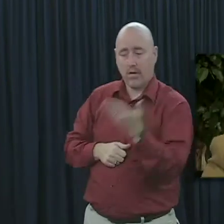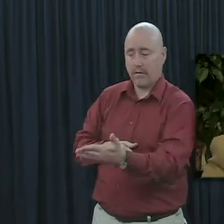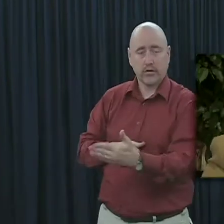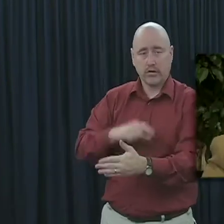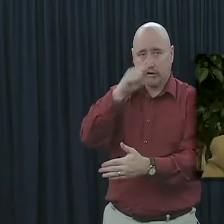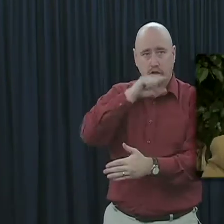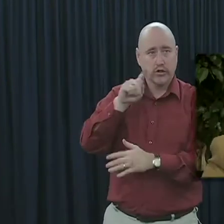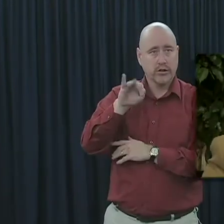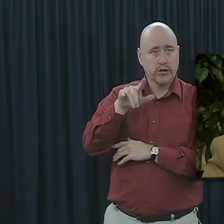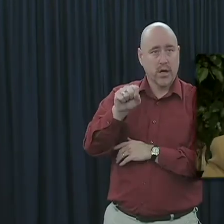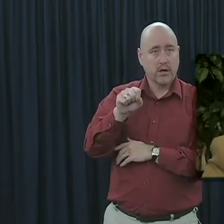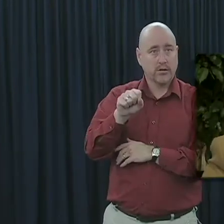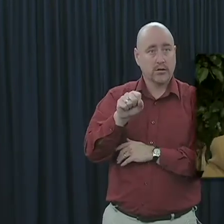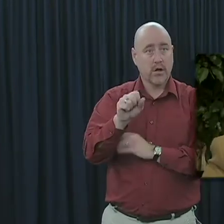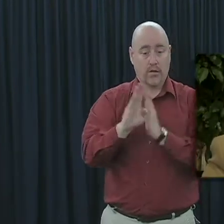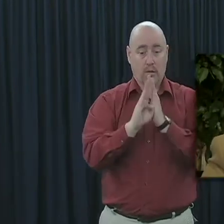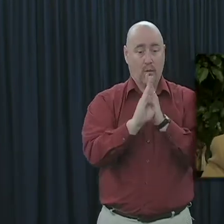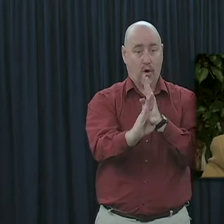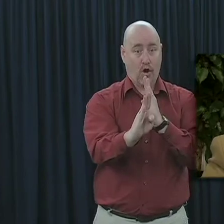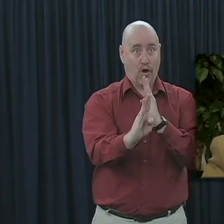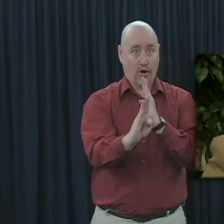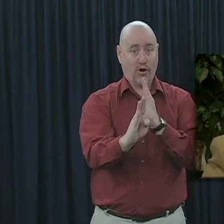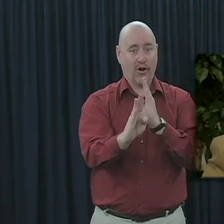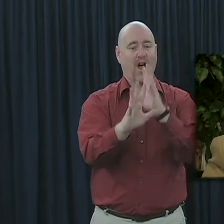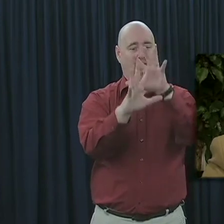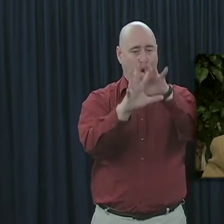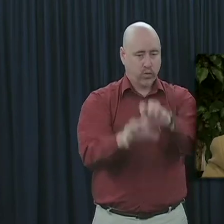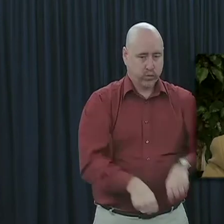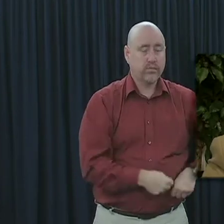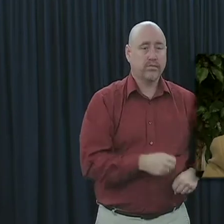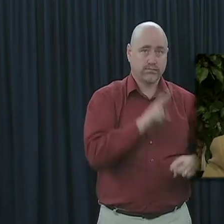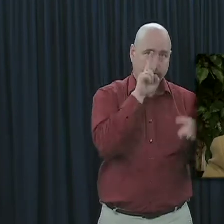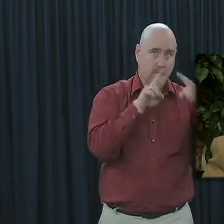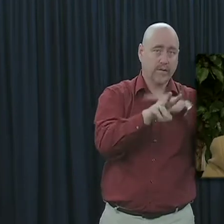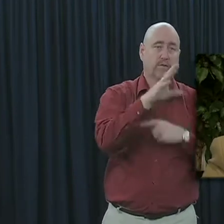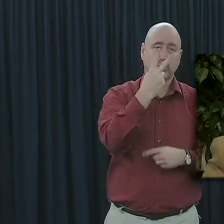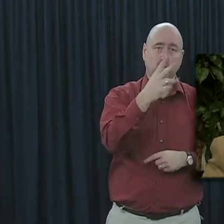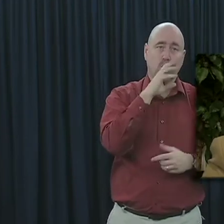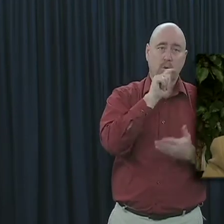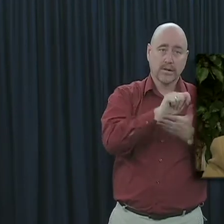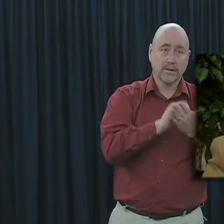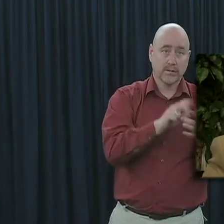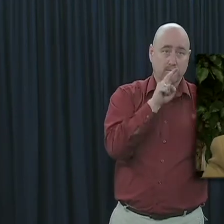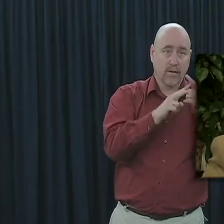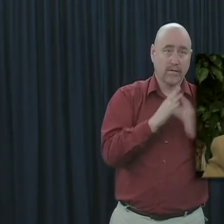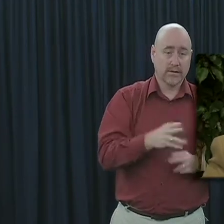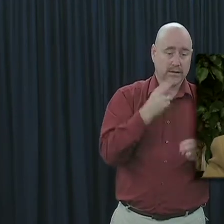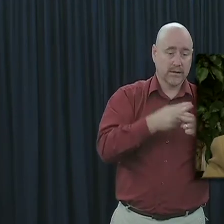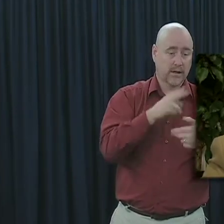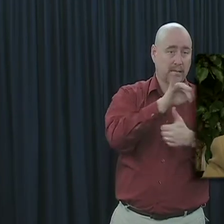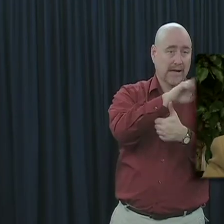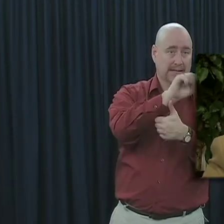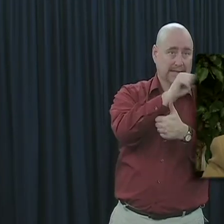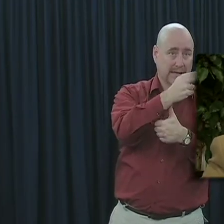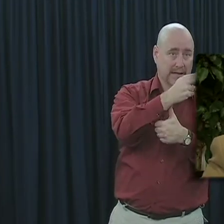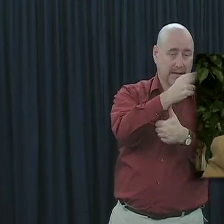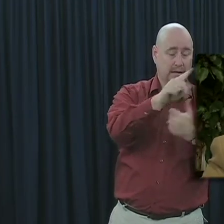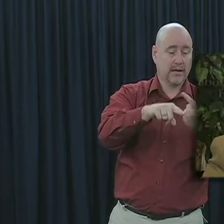The eradication of that division had been prophesied by two Old Testament prophets by the name of Isaiah and